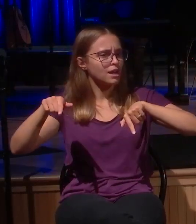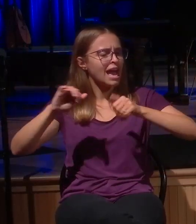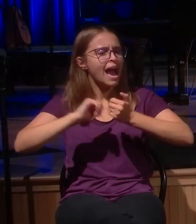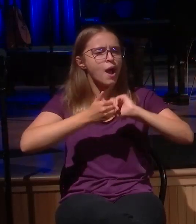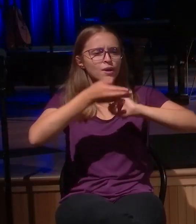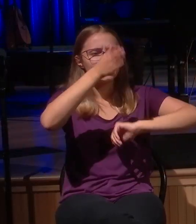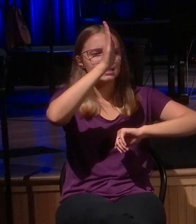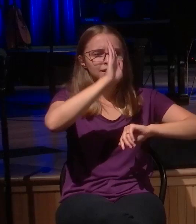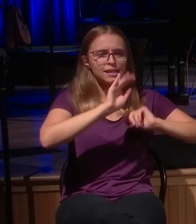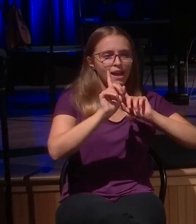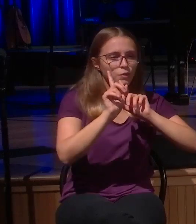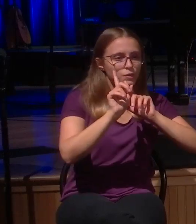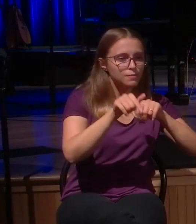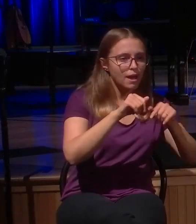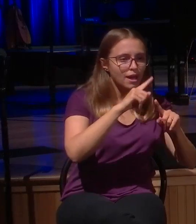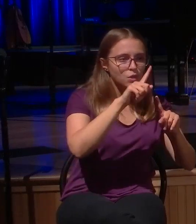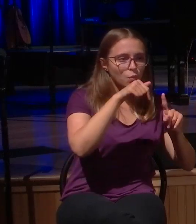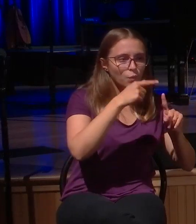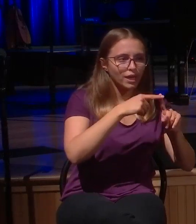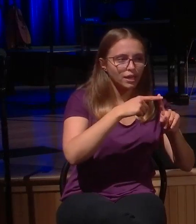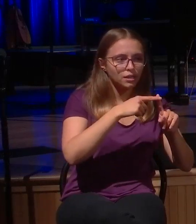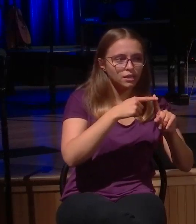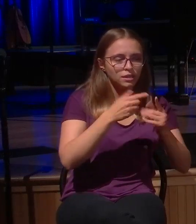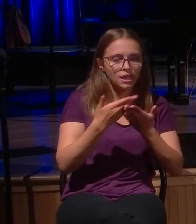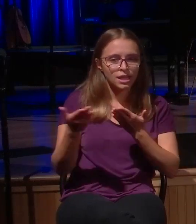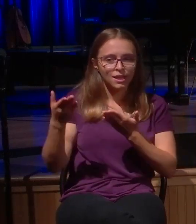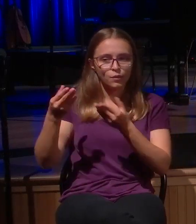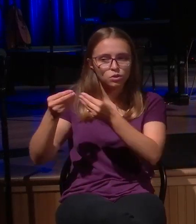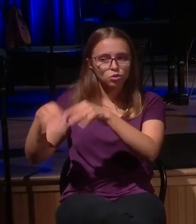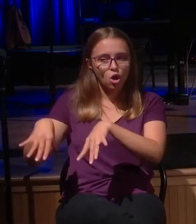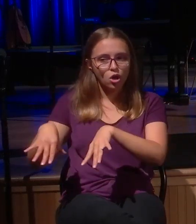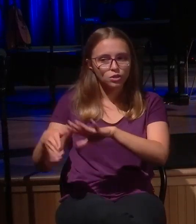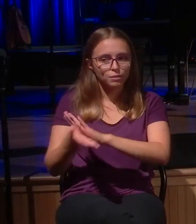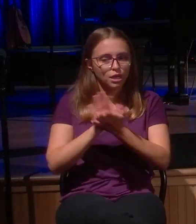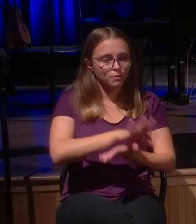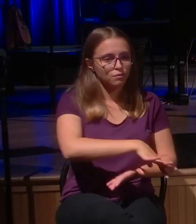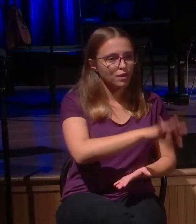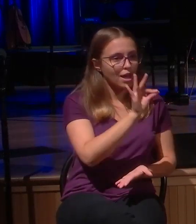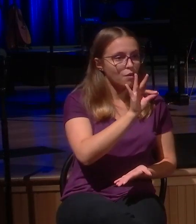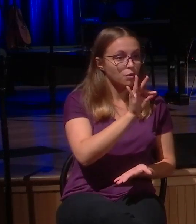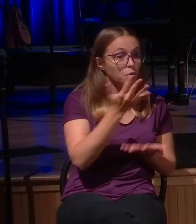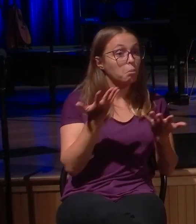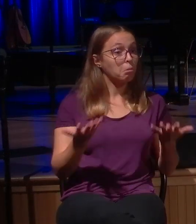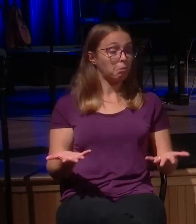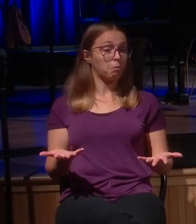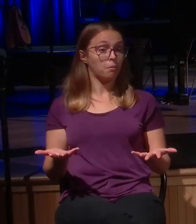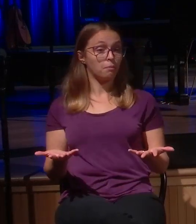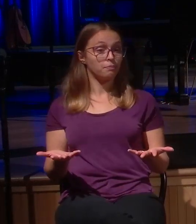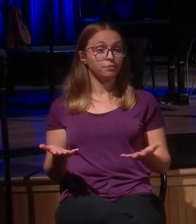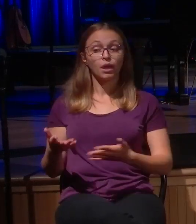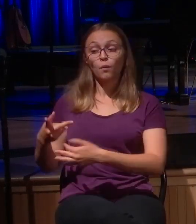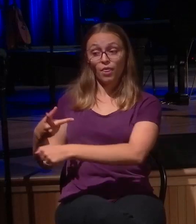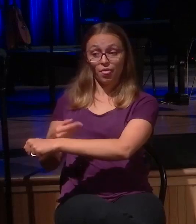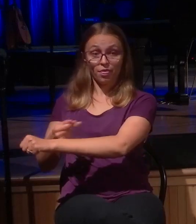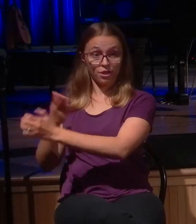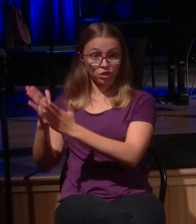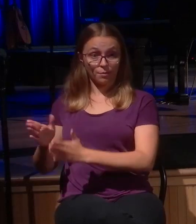lost becomes found? Well, here's the parables. Here they are. In the case of the shepherd, the shepherd finds a sheep.